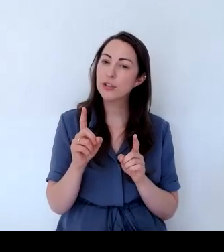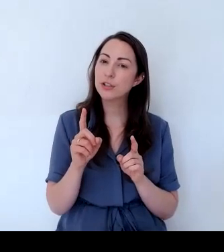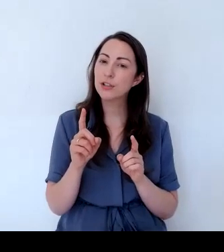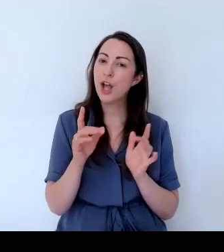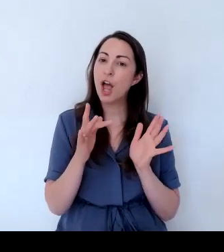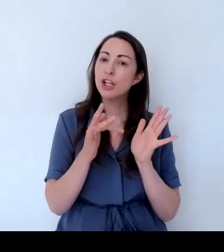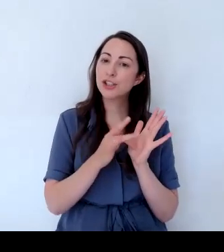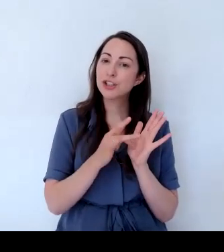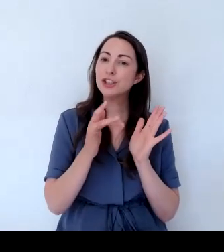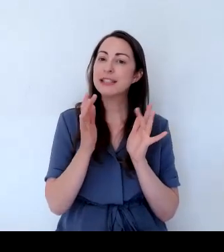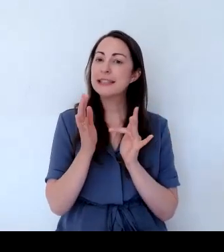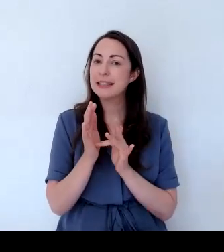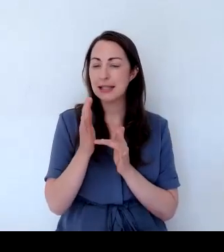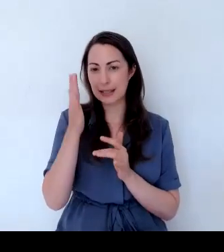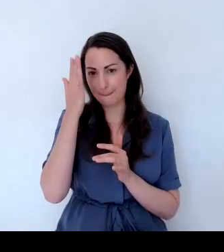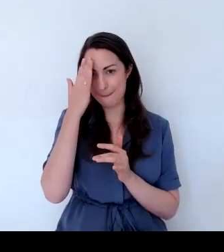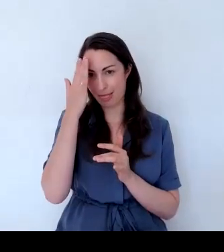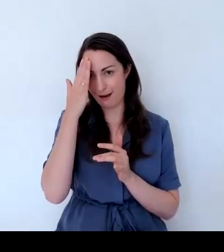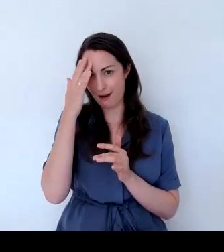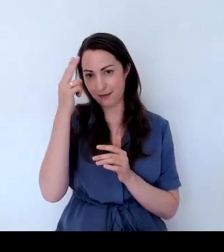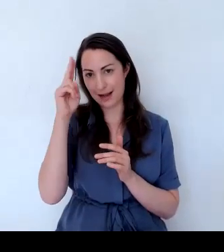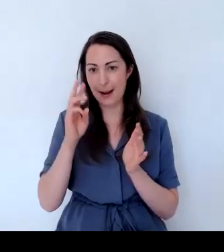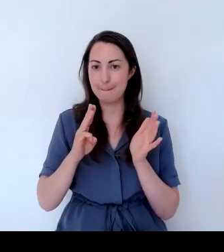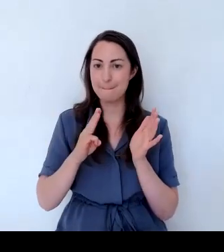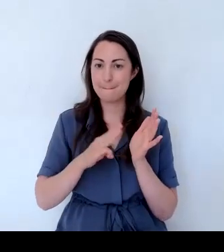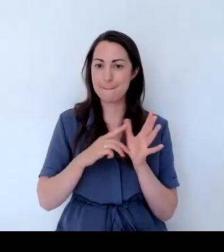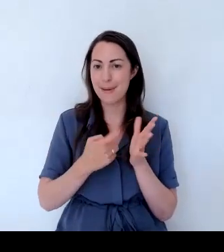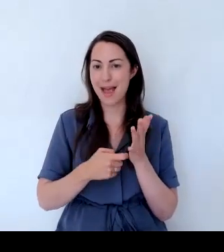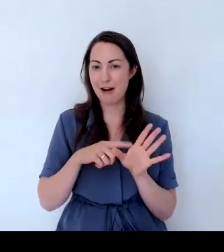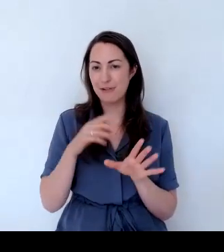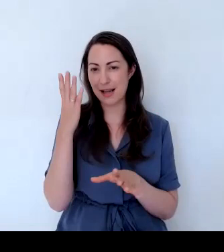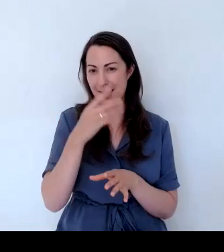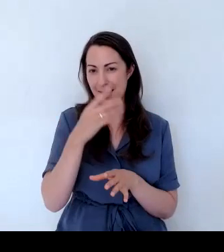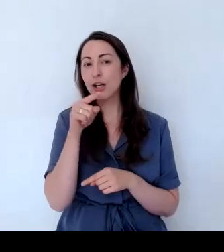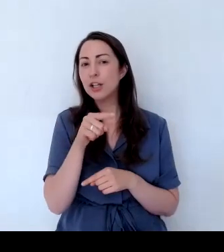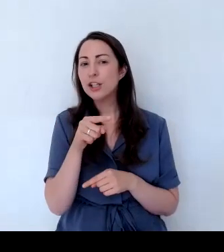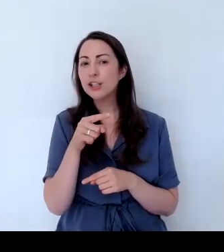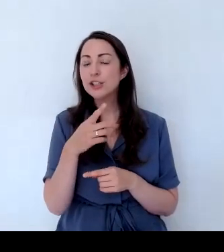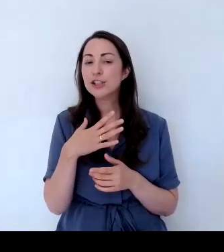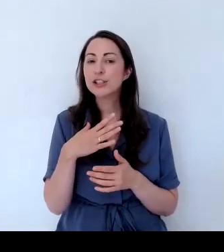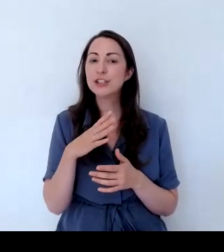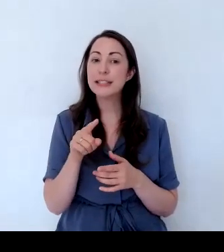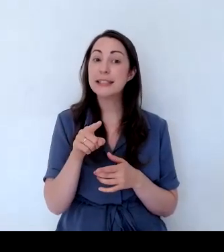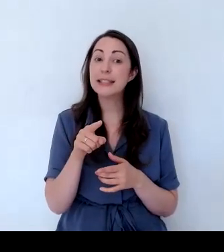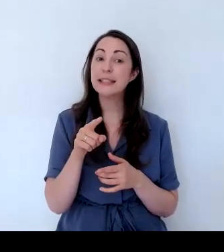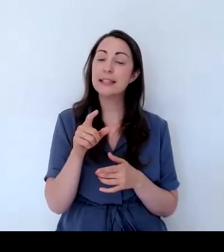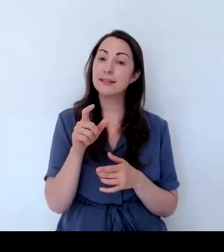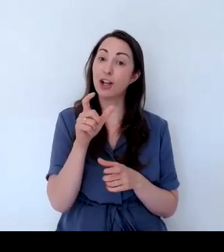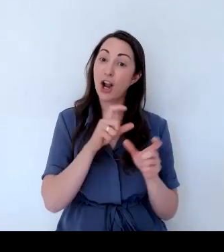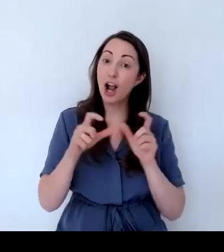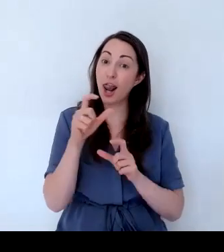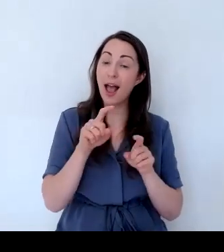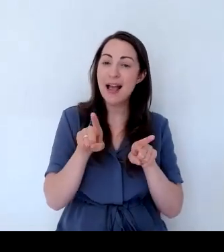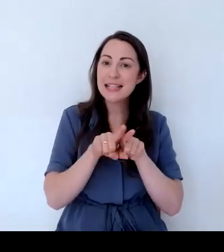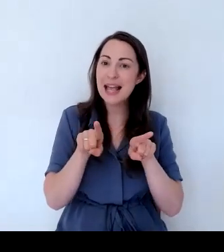cloak over rosemary, and when she revealed it, it was covered in the blue of her cloak. So it's that colour, it's that pale